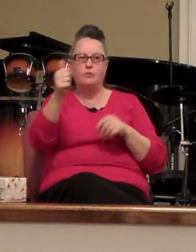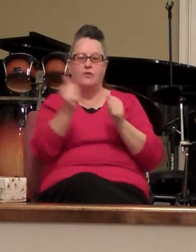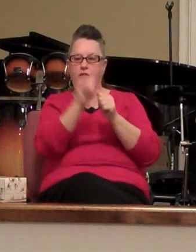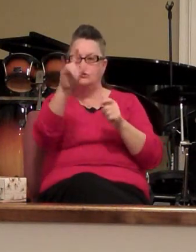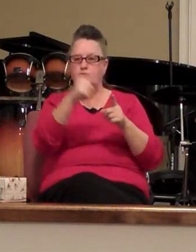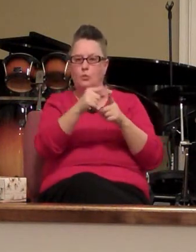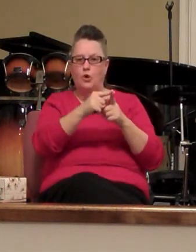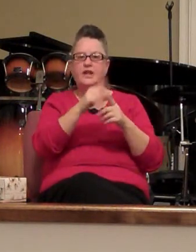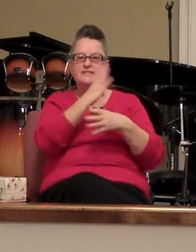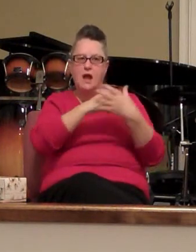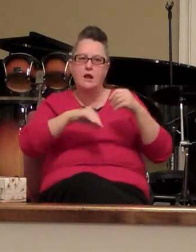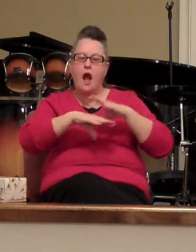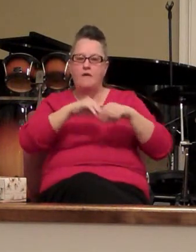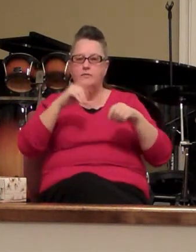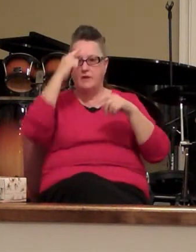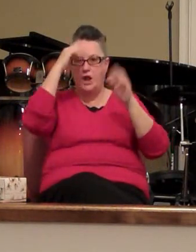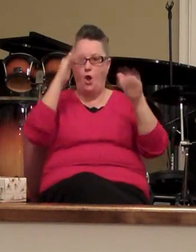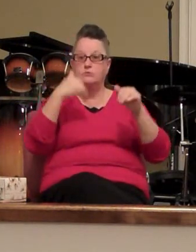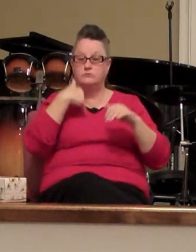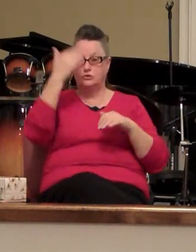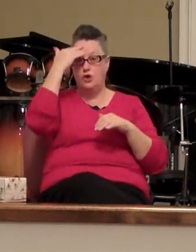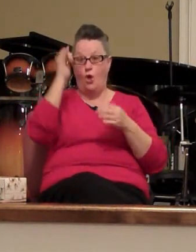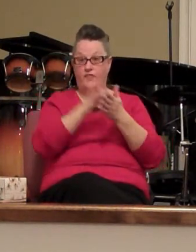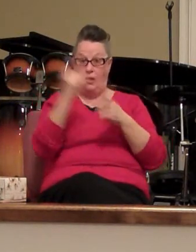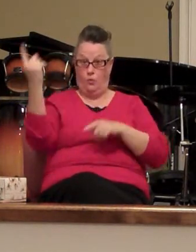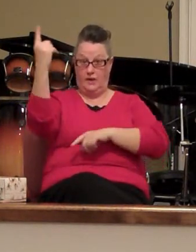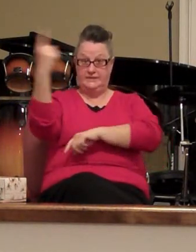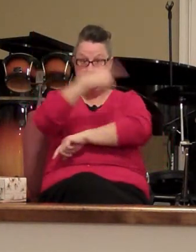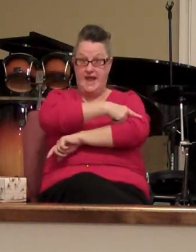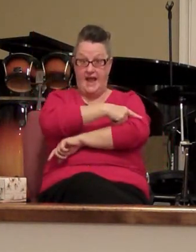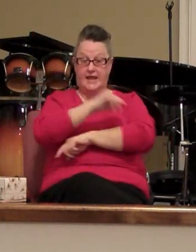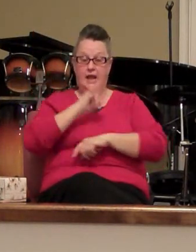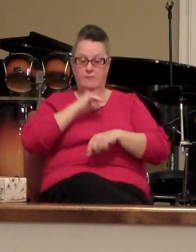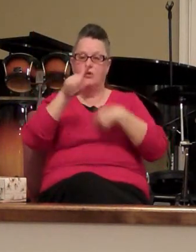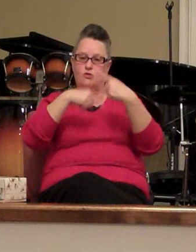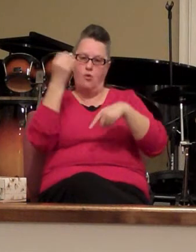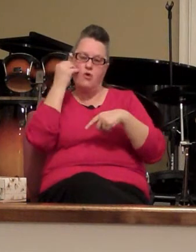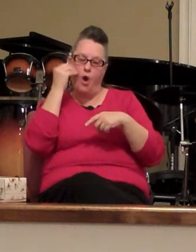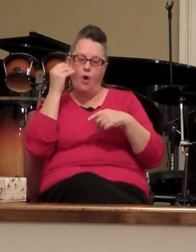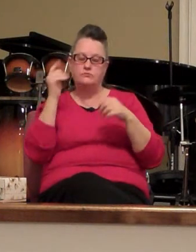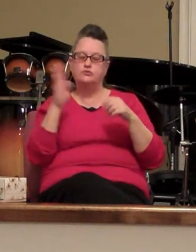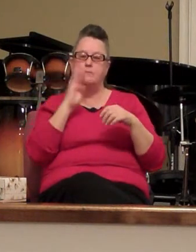a comforting hope tonight to know that one day I'm going to go home and leave with my Savior.